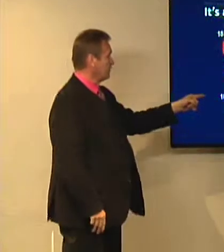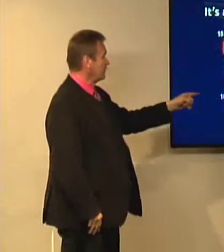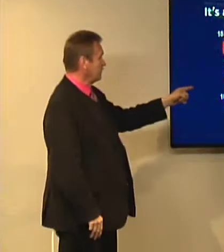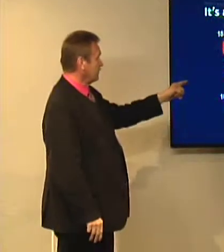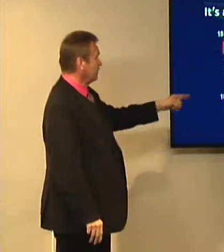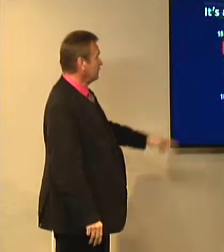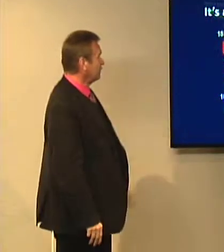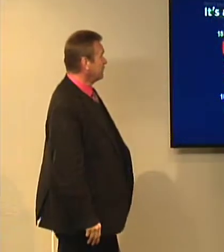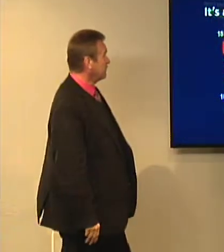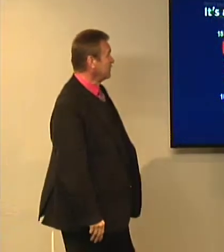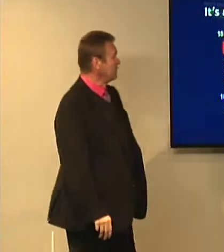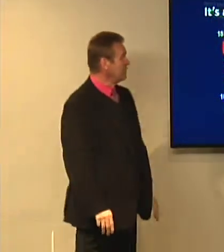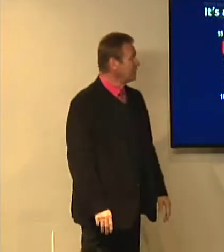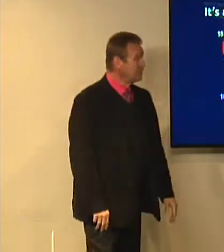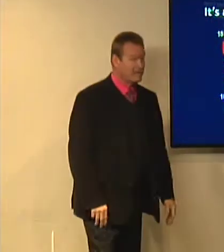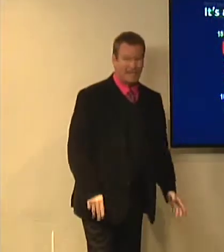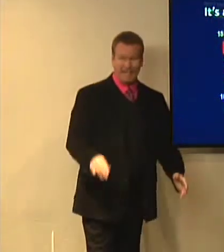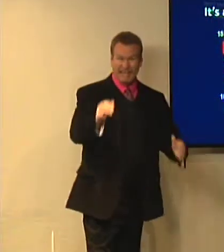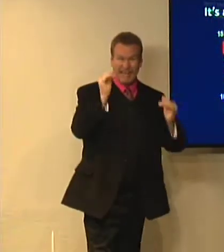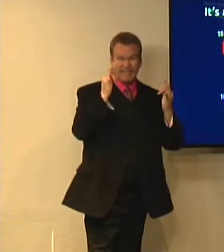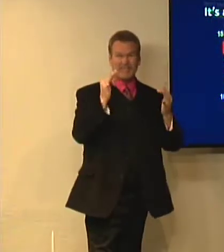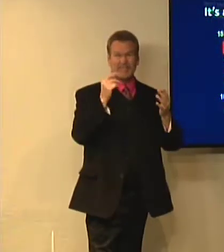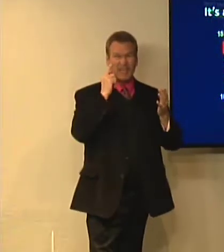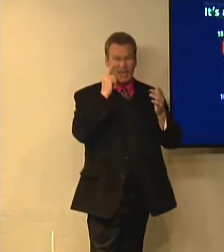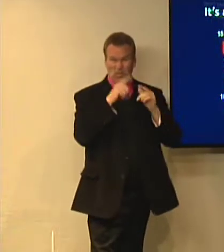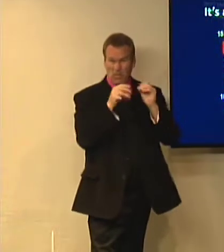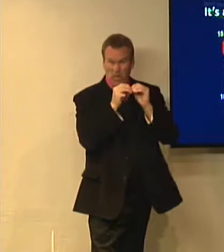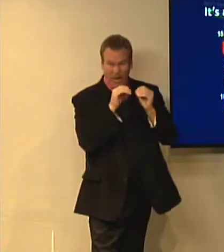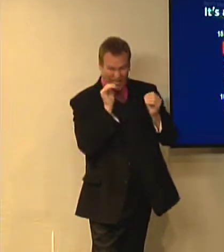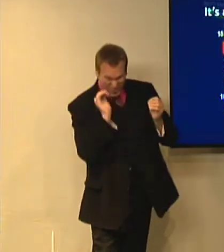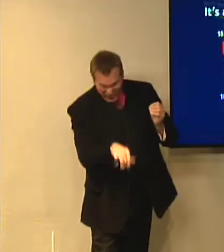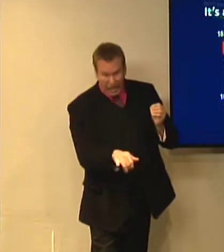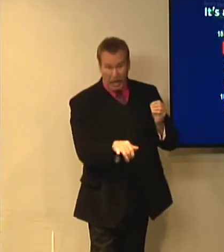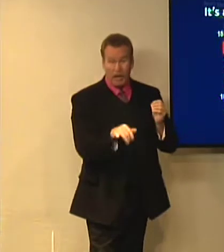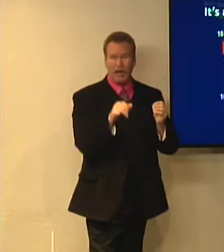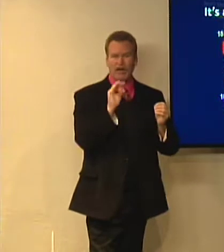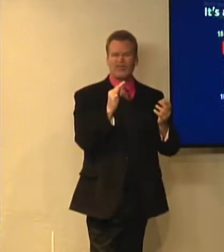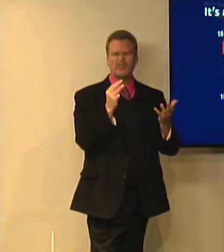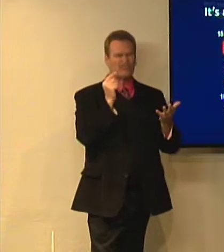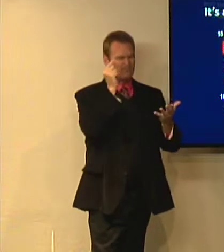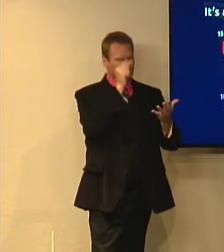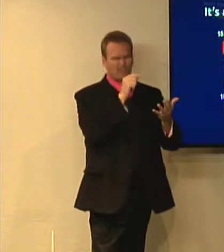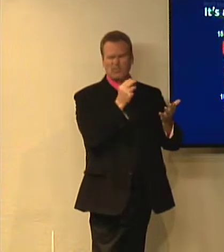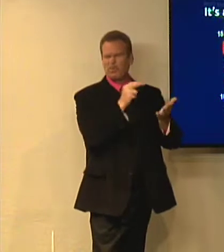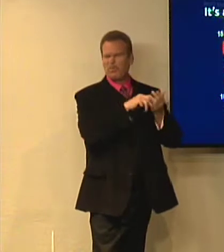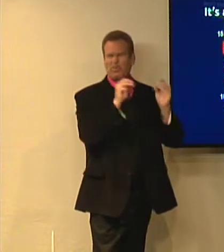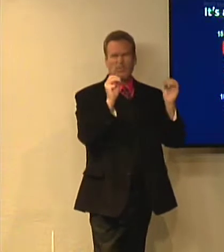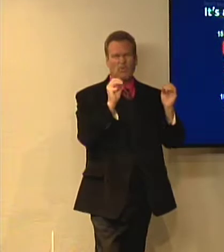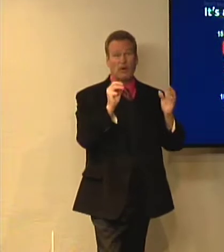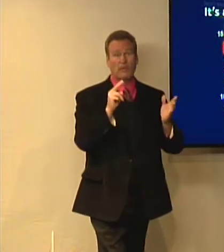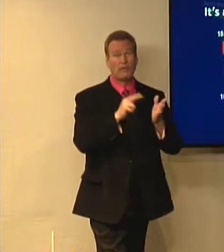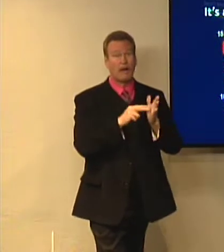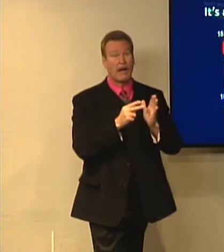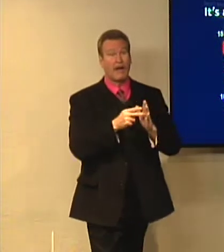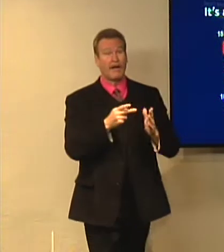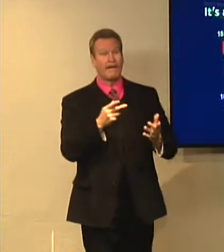we must understand the logical necessity of this truth about Christ. So in verse 15, he goes on to say, more than that,